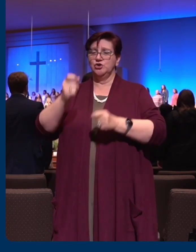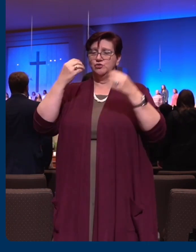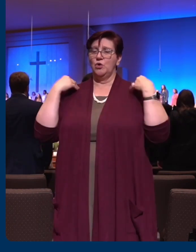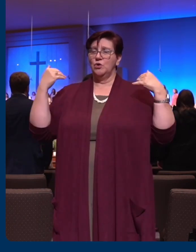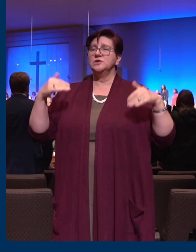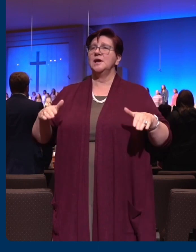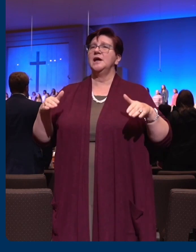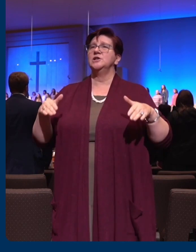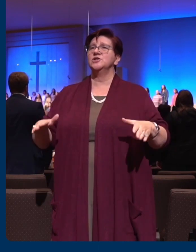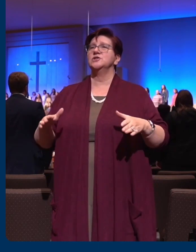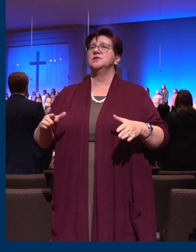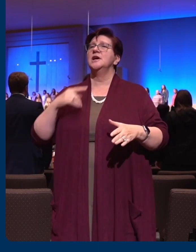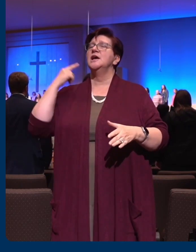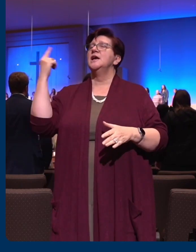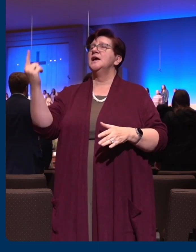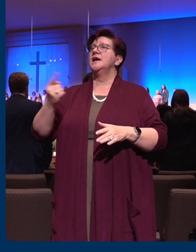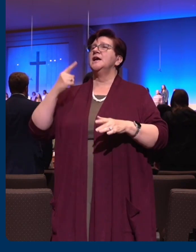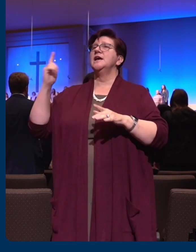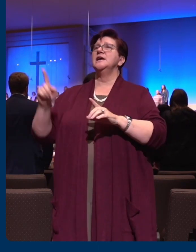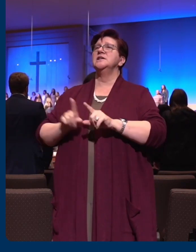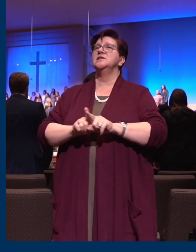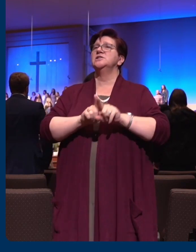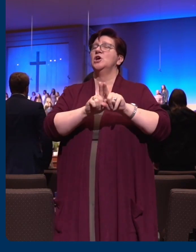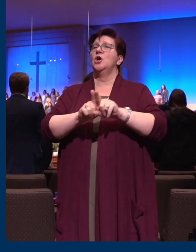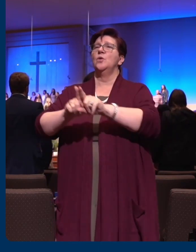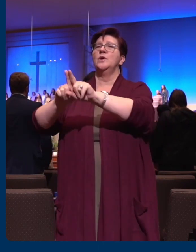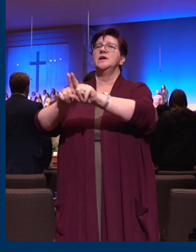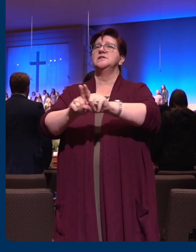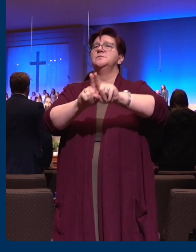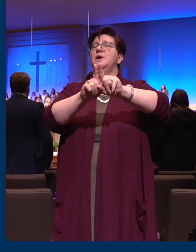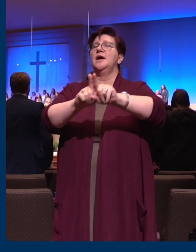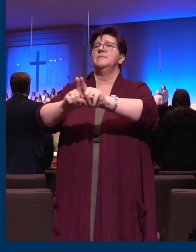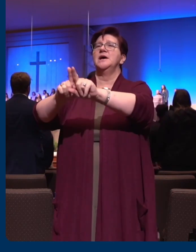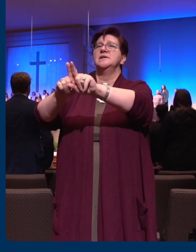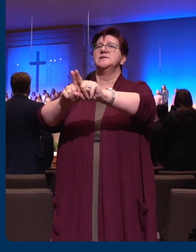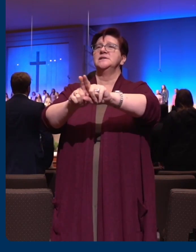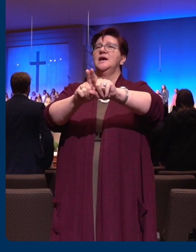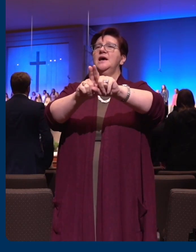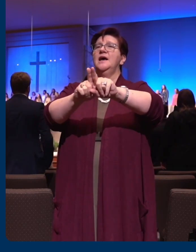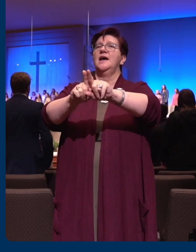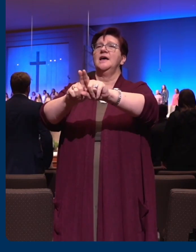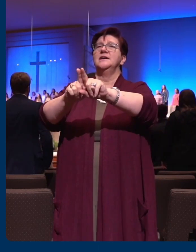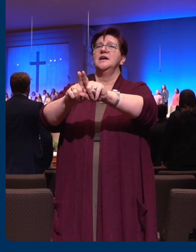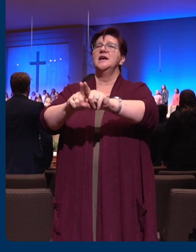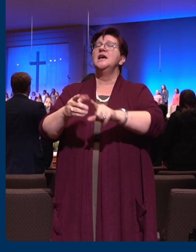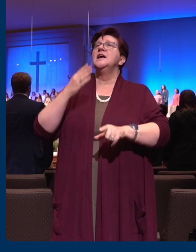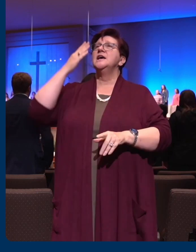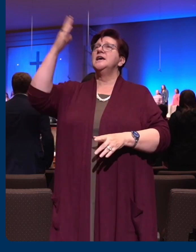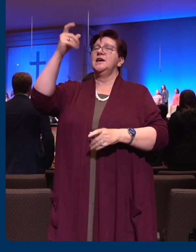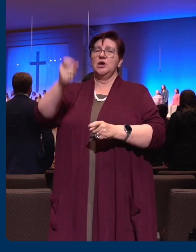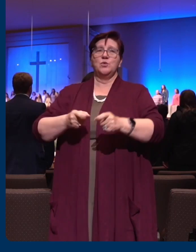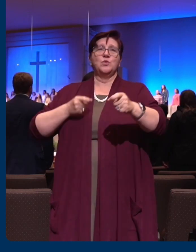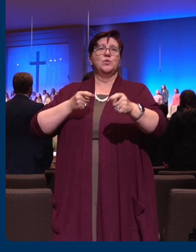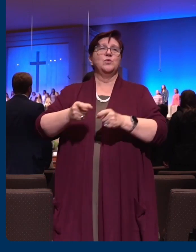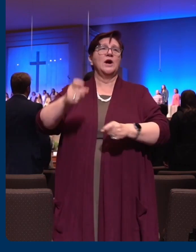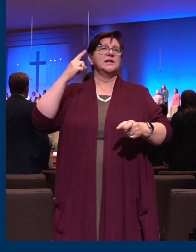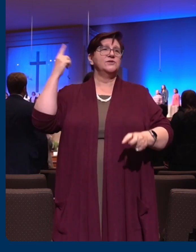of angel armies is always by my side. The one who reigns